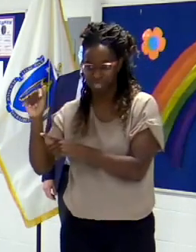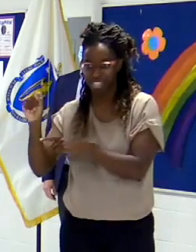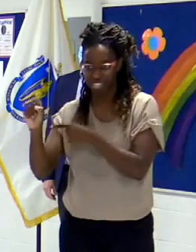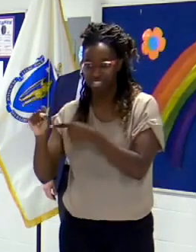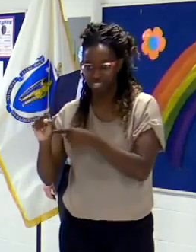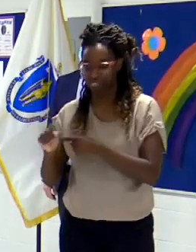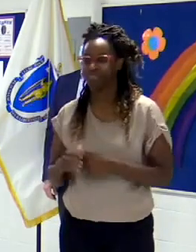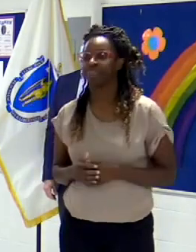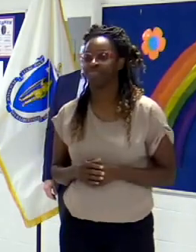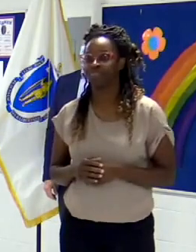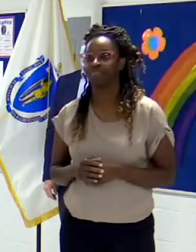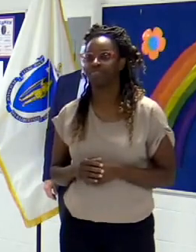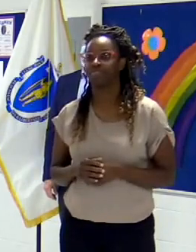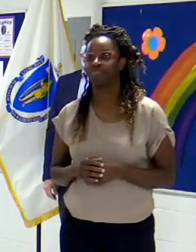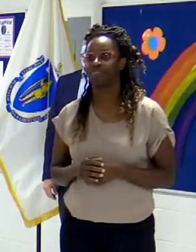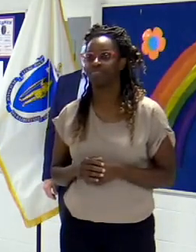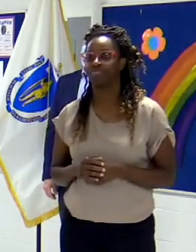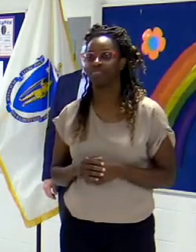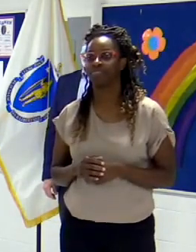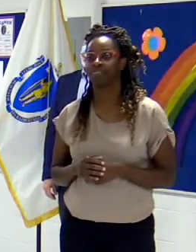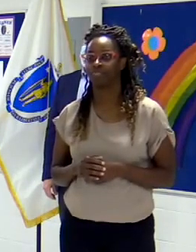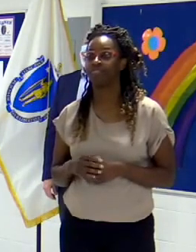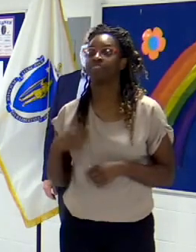class it was algebra.